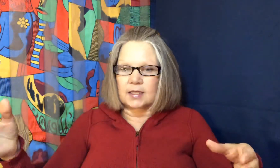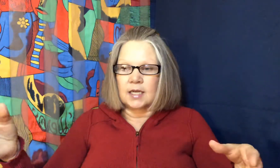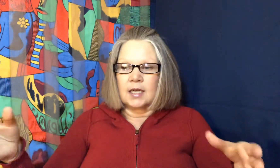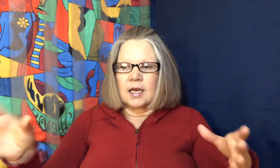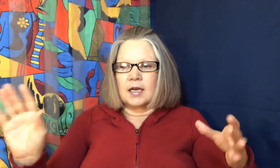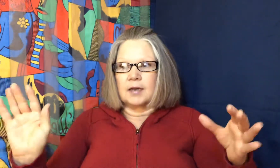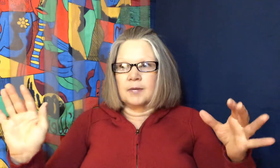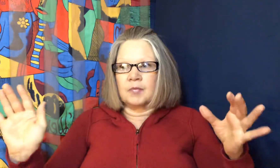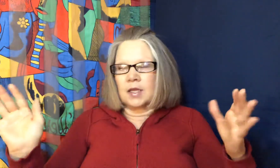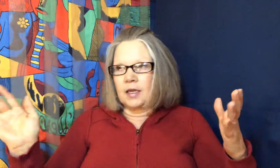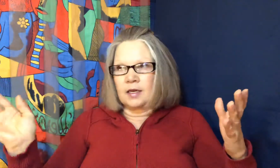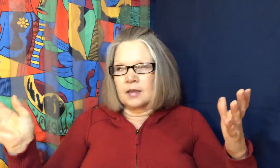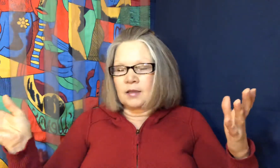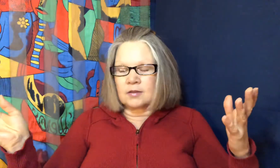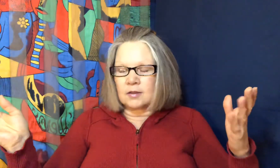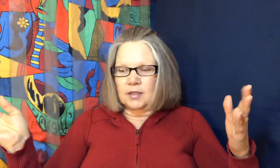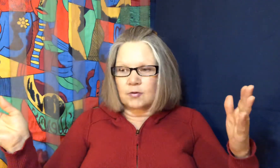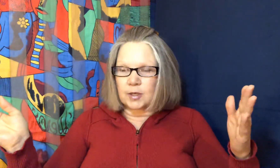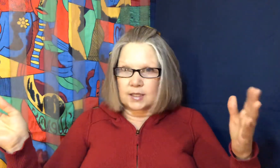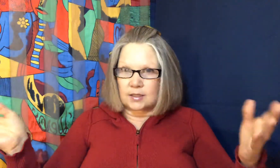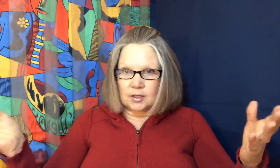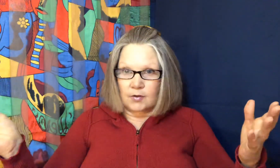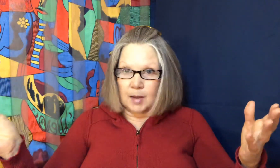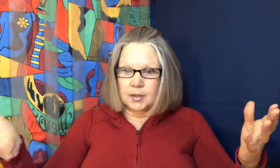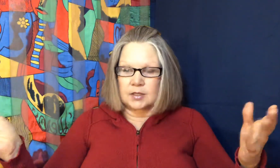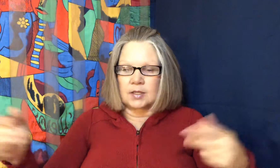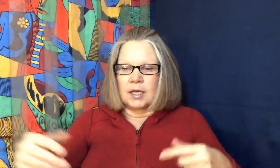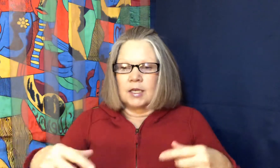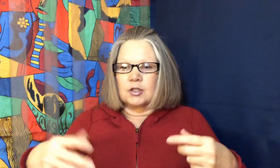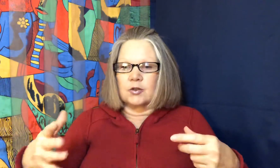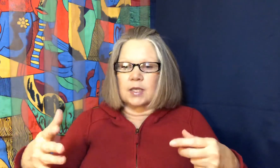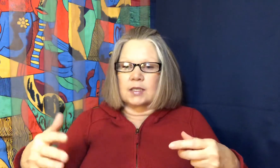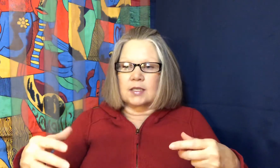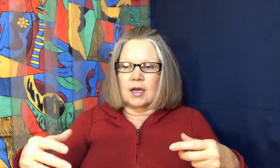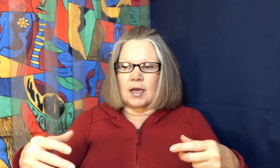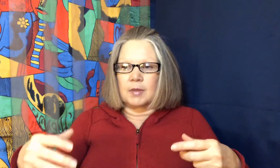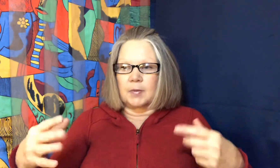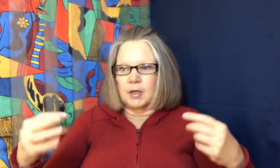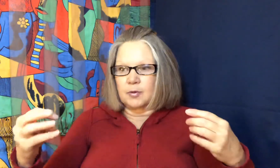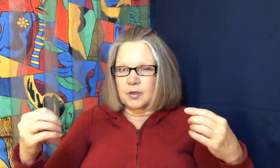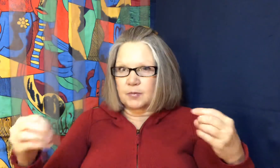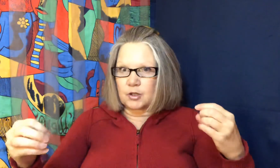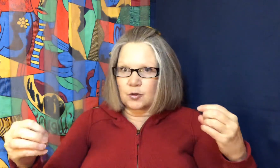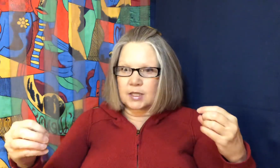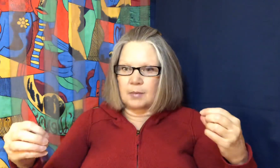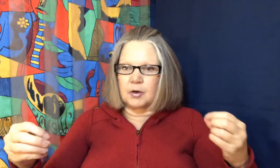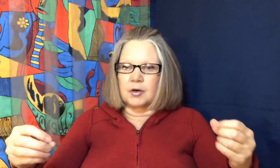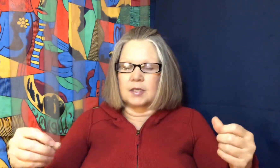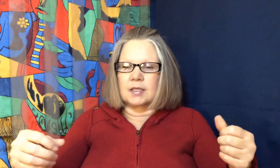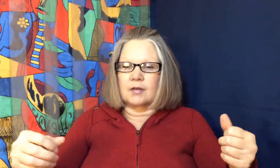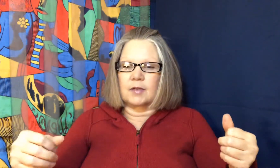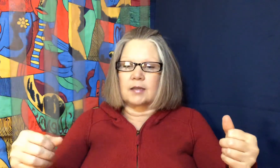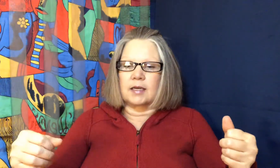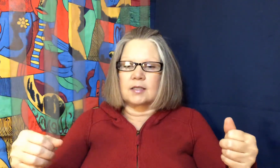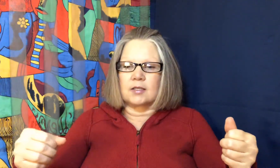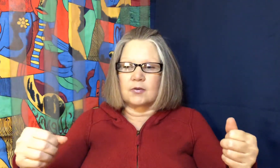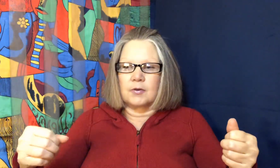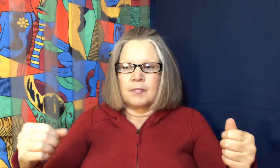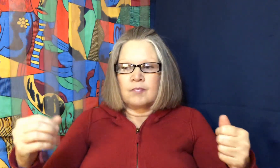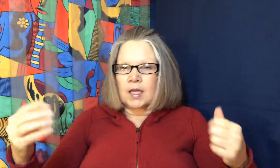and lots of crazy stuff happens during this time like people could be short-tempered and stuff like that so I